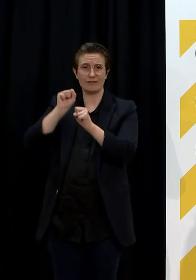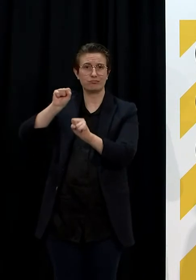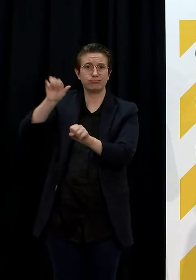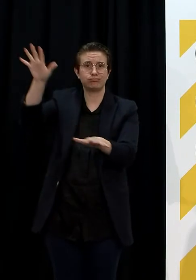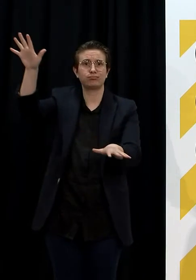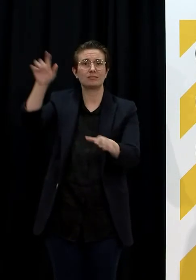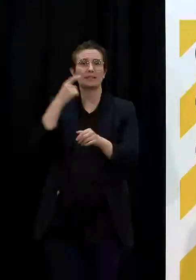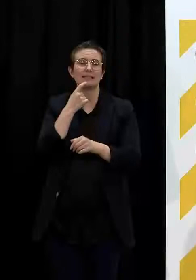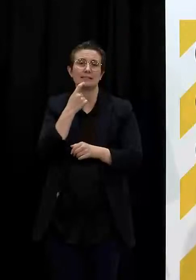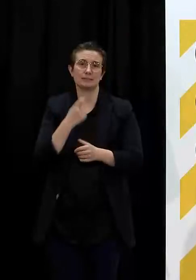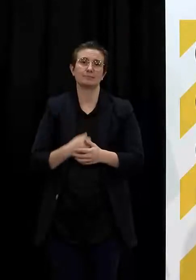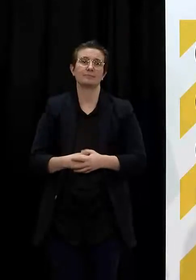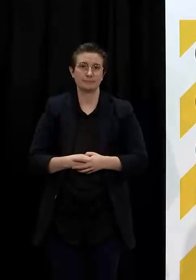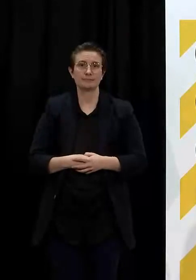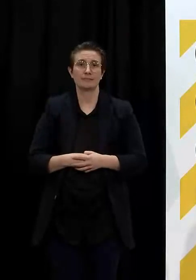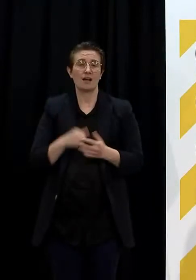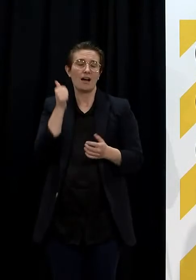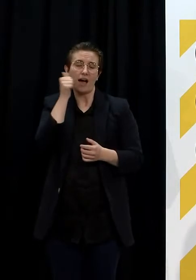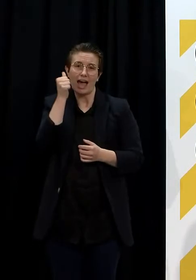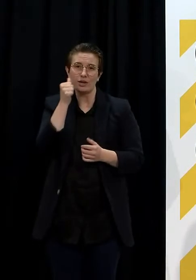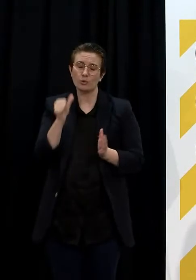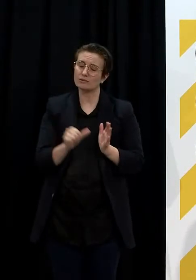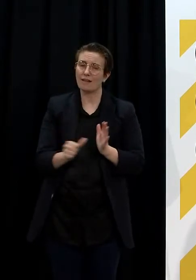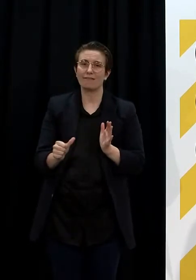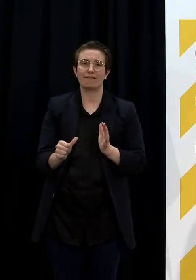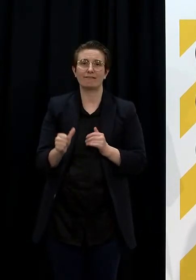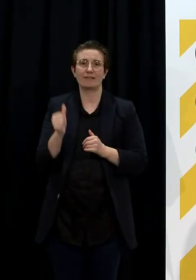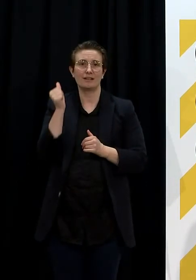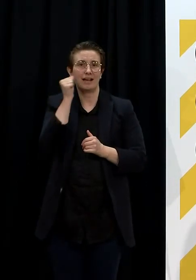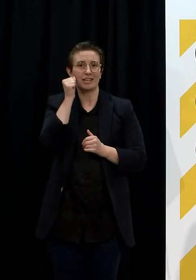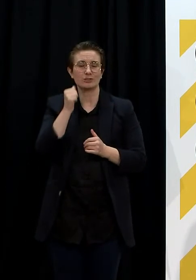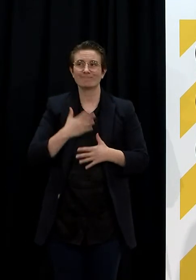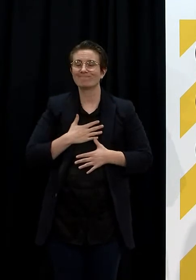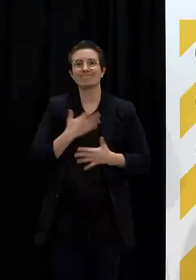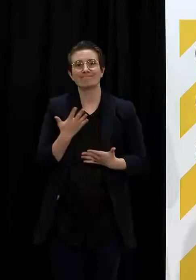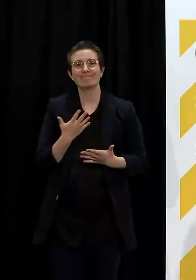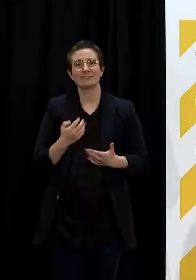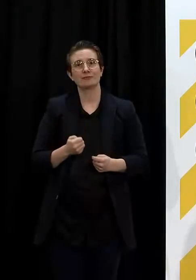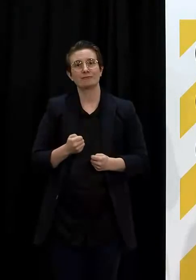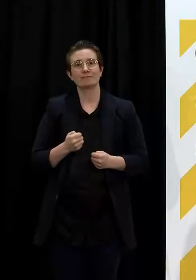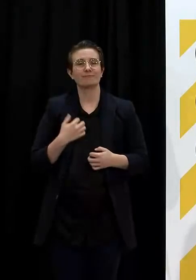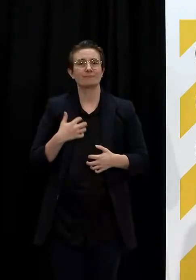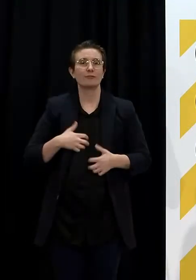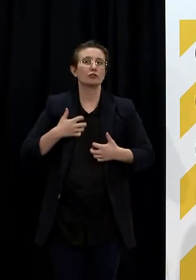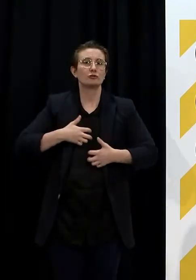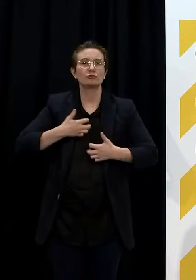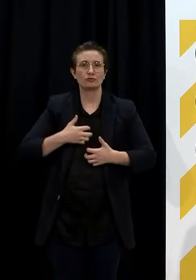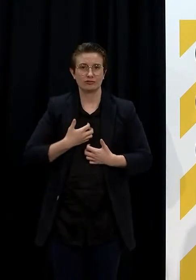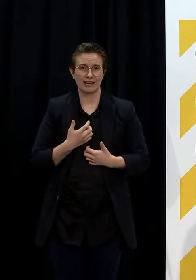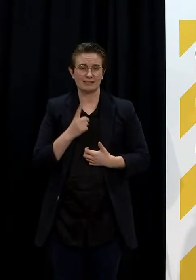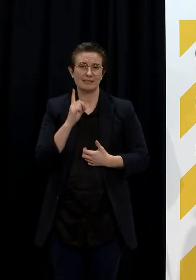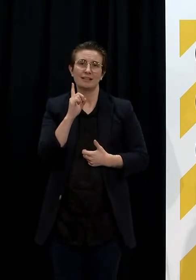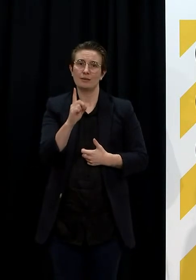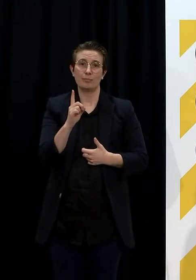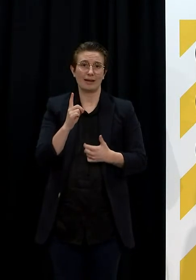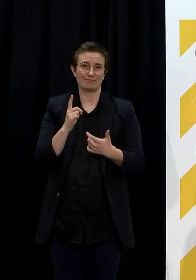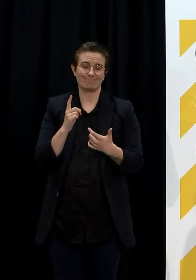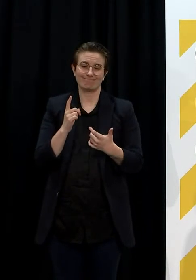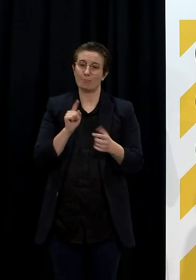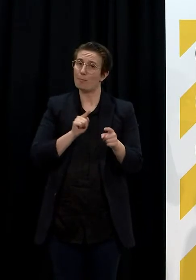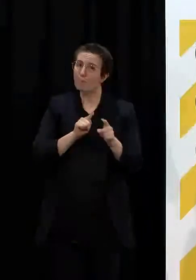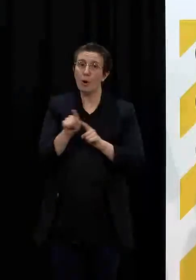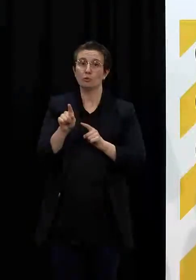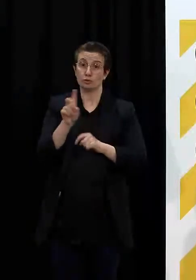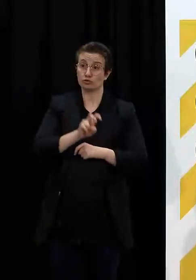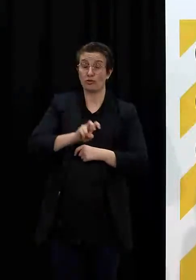potentially difficult situations for people. However, very few of them give rise to absolutely urgent, necessary or essential travel.